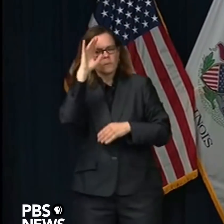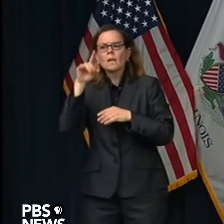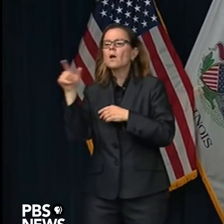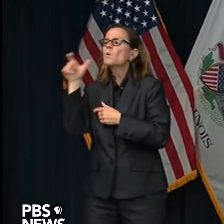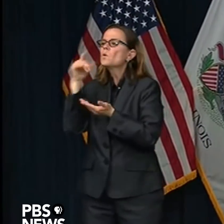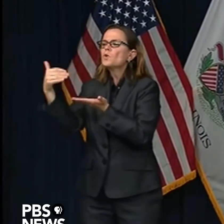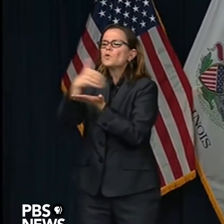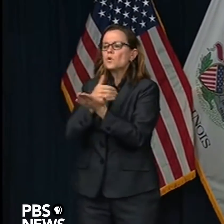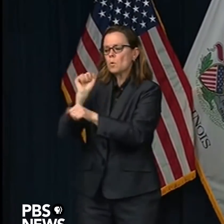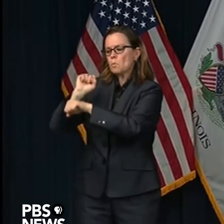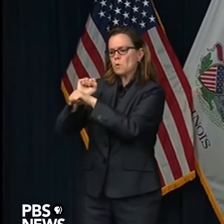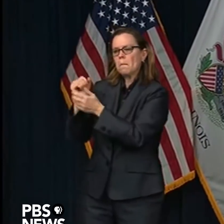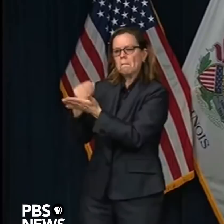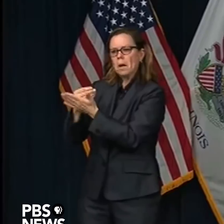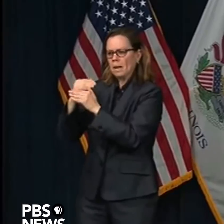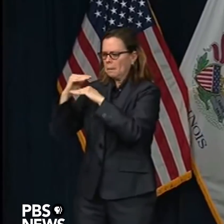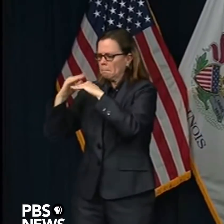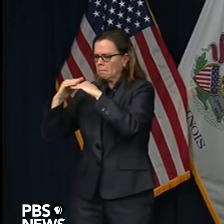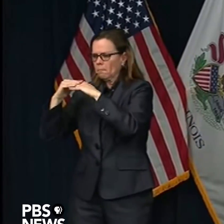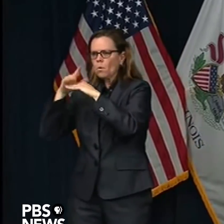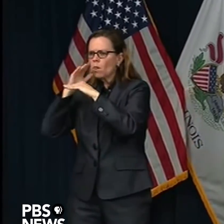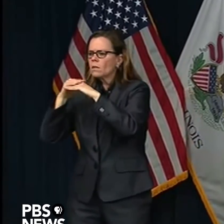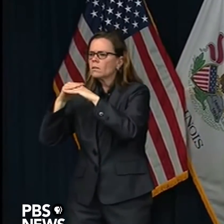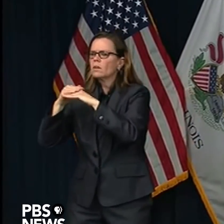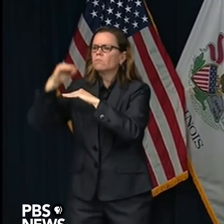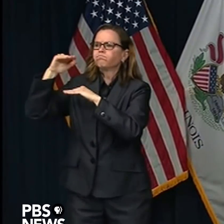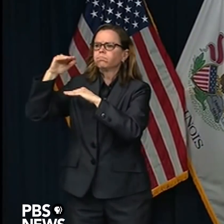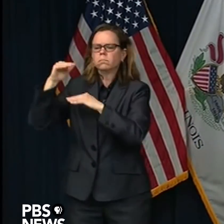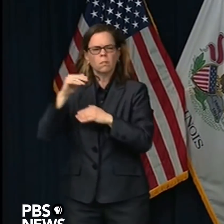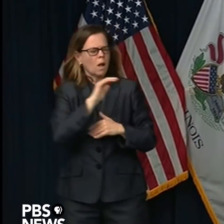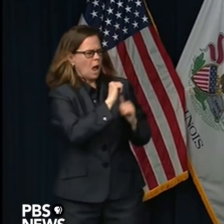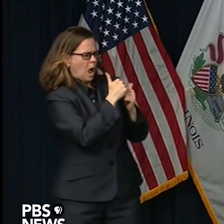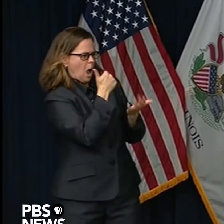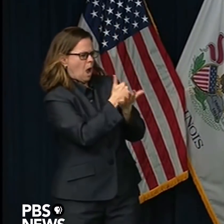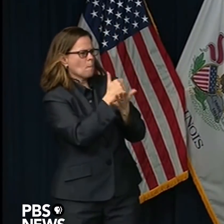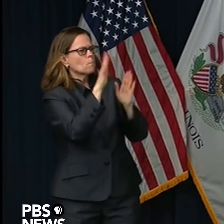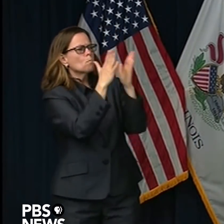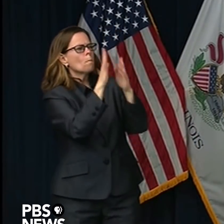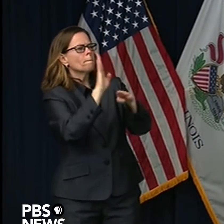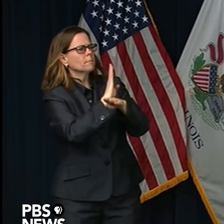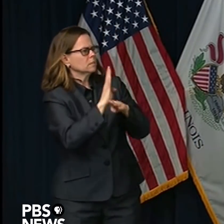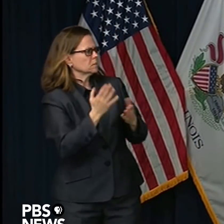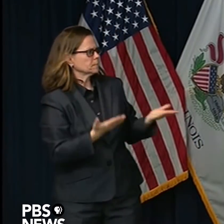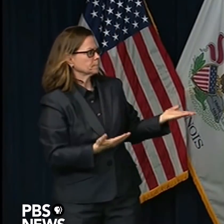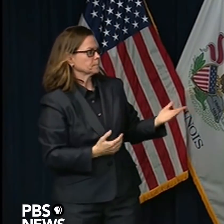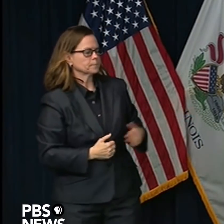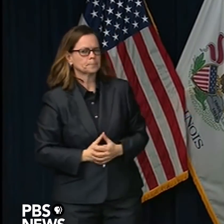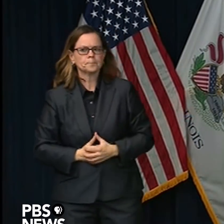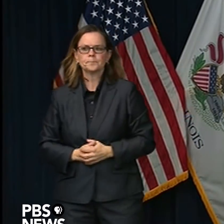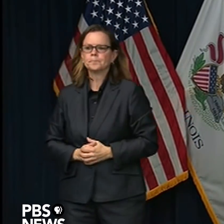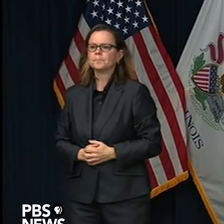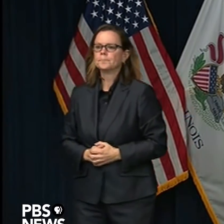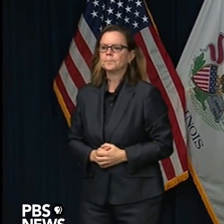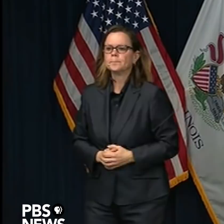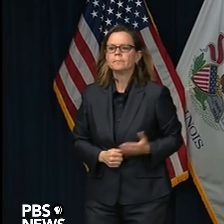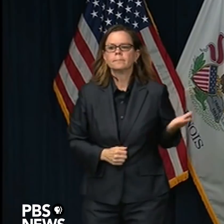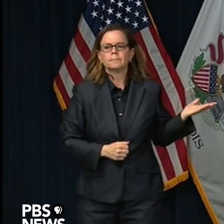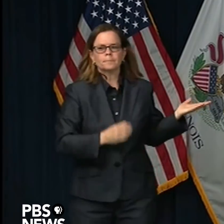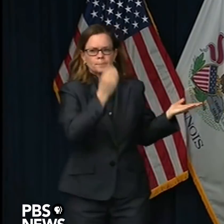You know, it's only been the large business organizations like the Chamber of Commerce who have